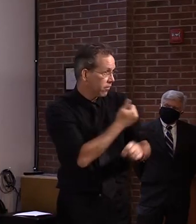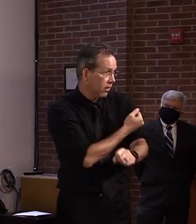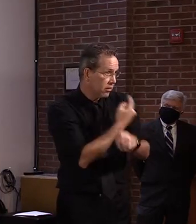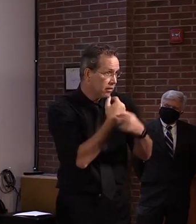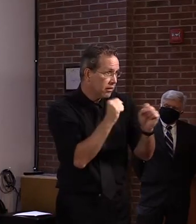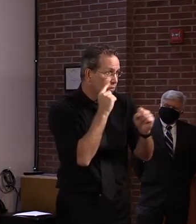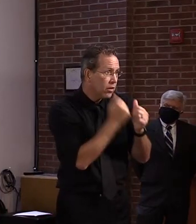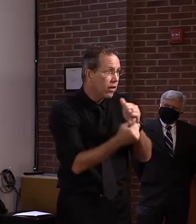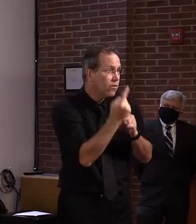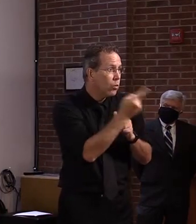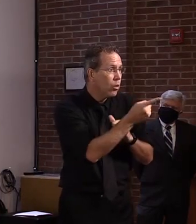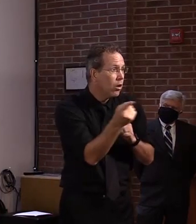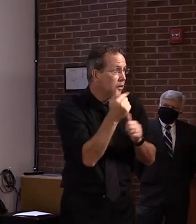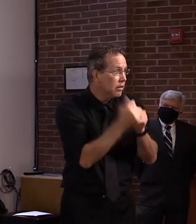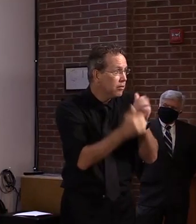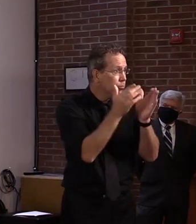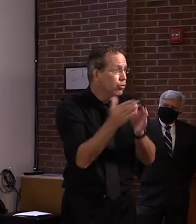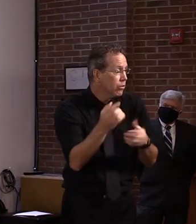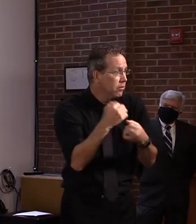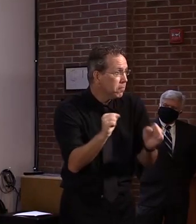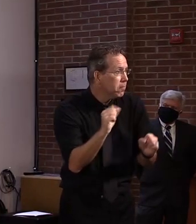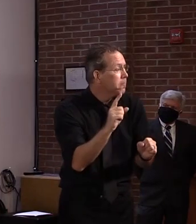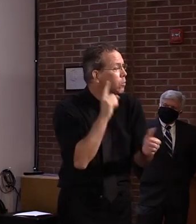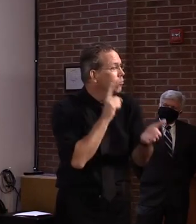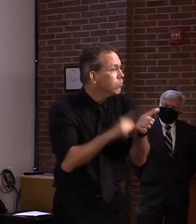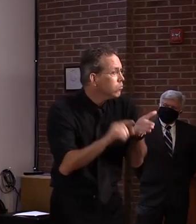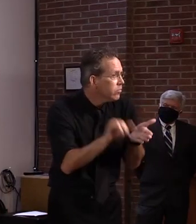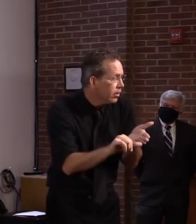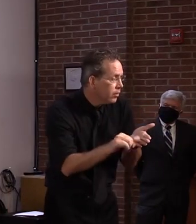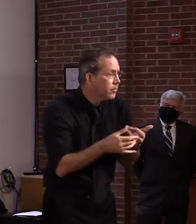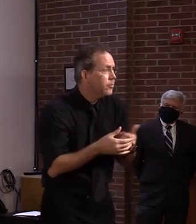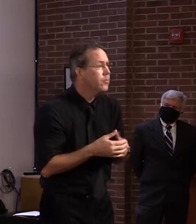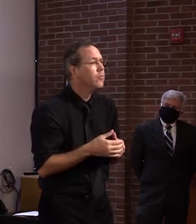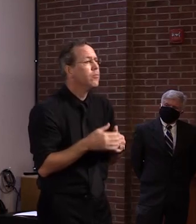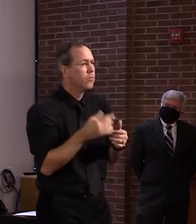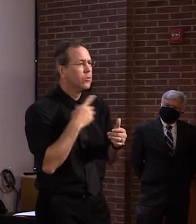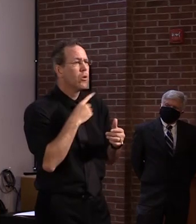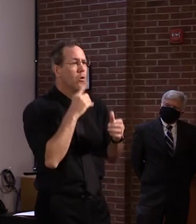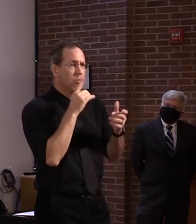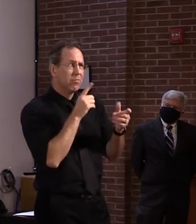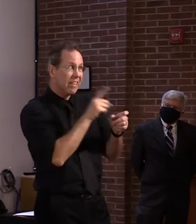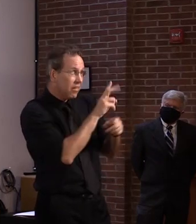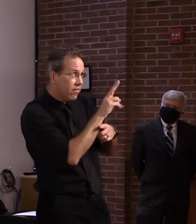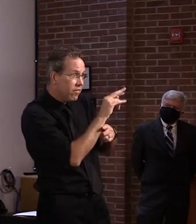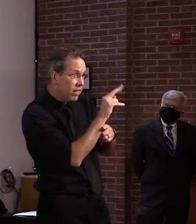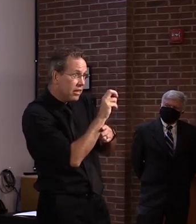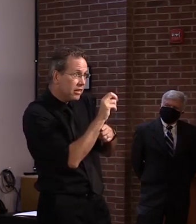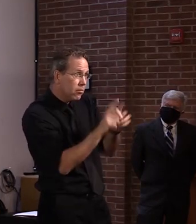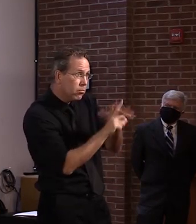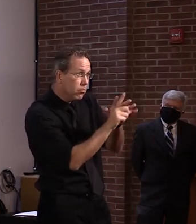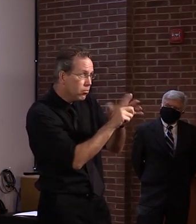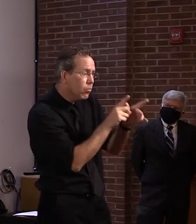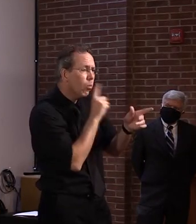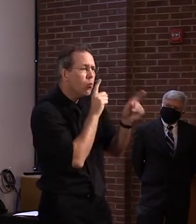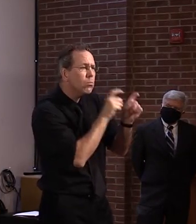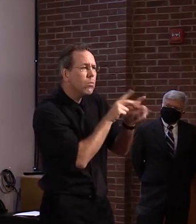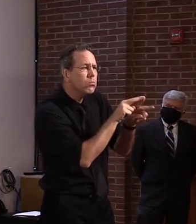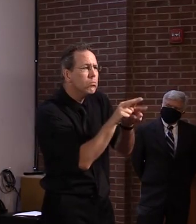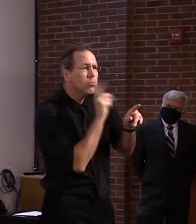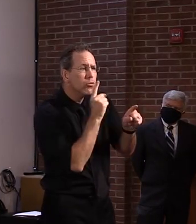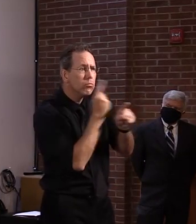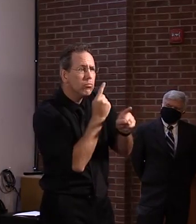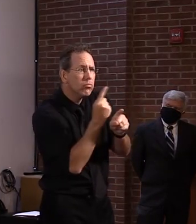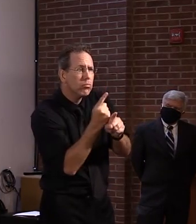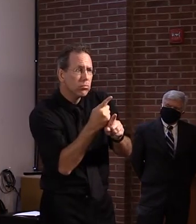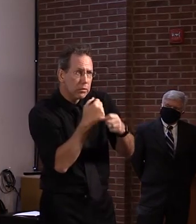though I know there's a lot of politics that people are already writing about and discussing, from the scientific